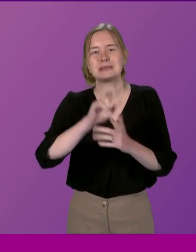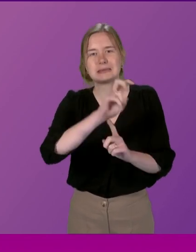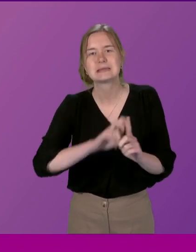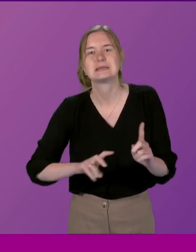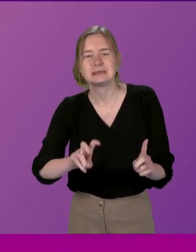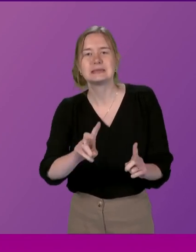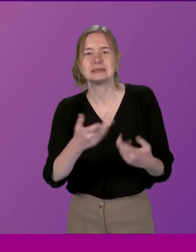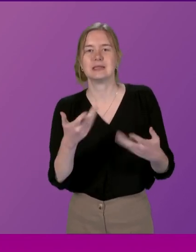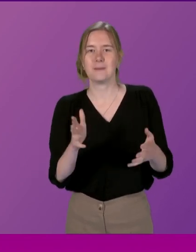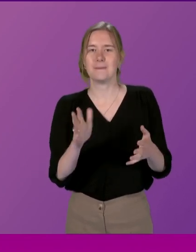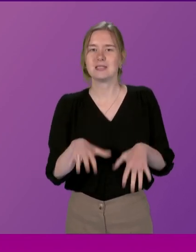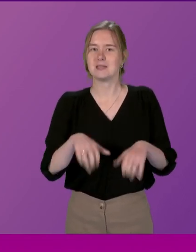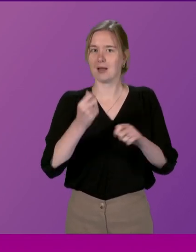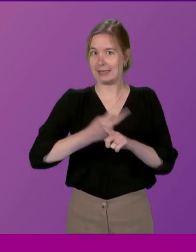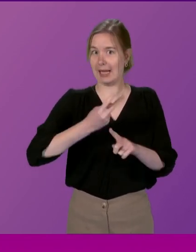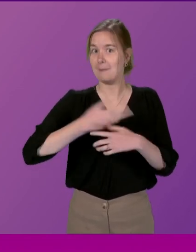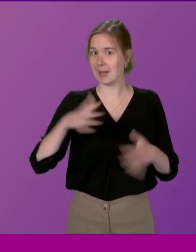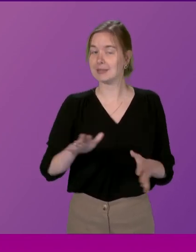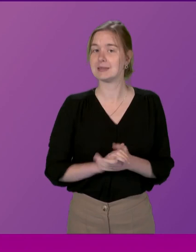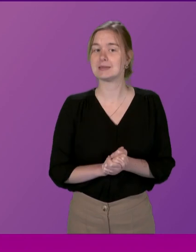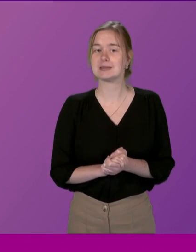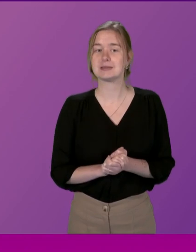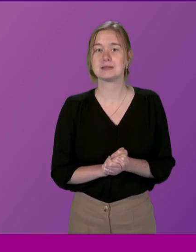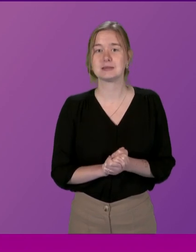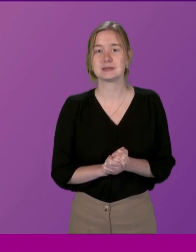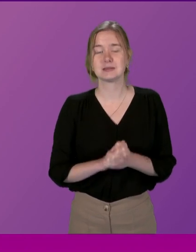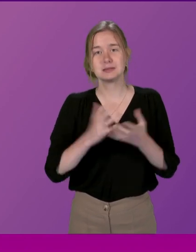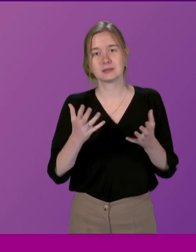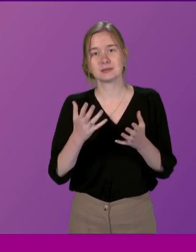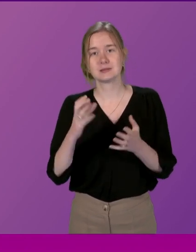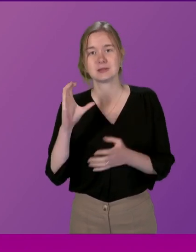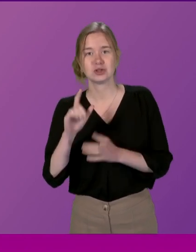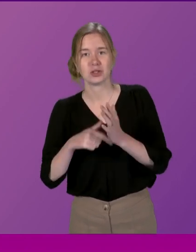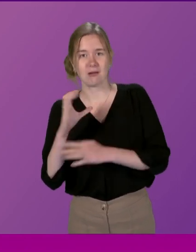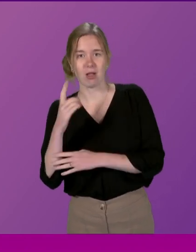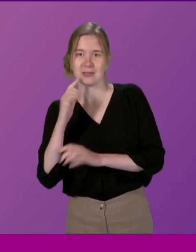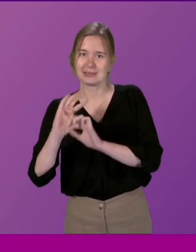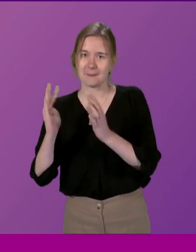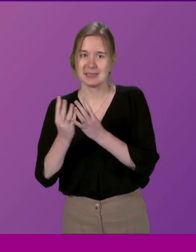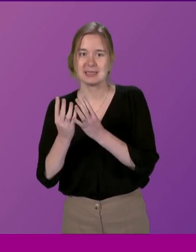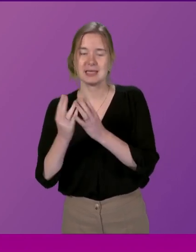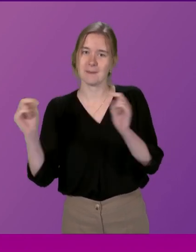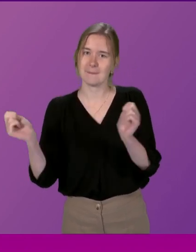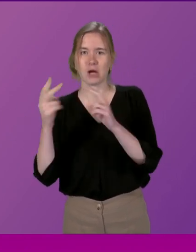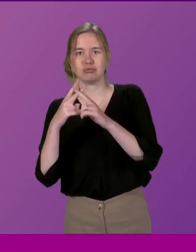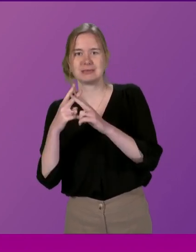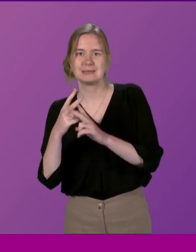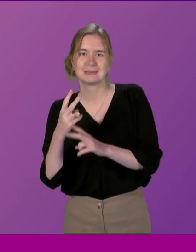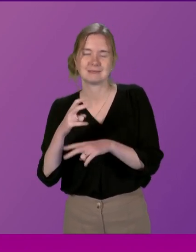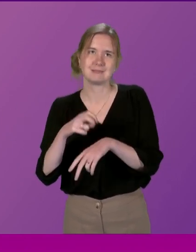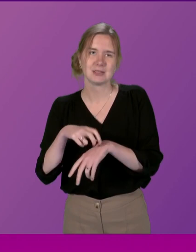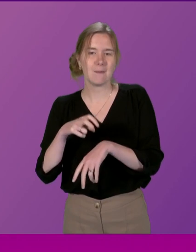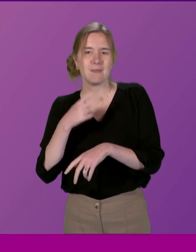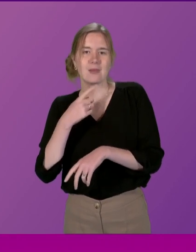has started up again Unlike Mr Carlaw and his committee Paris, Dublin, you know